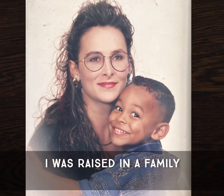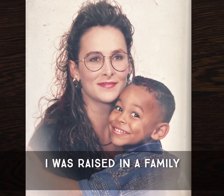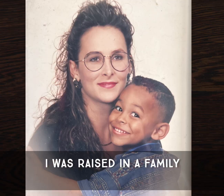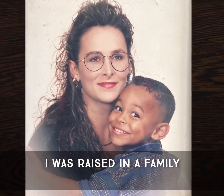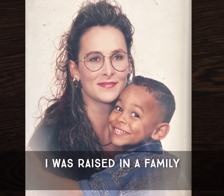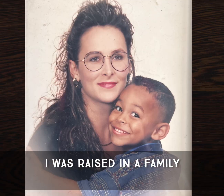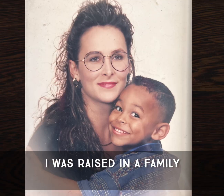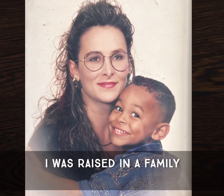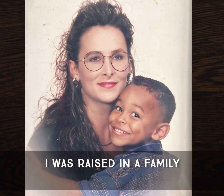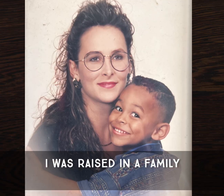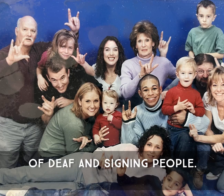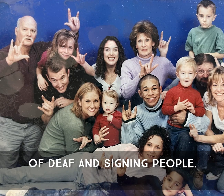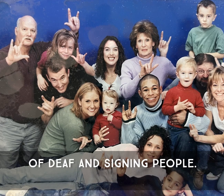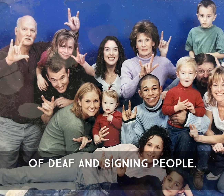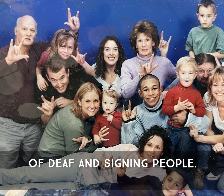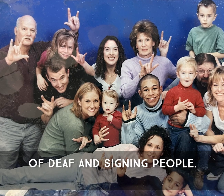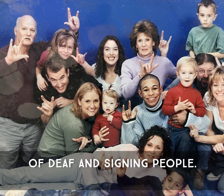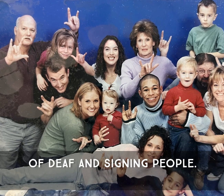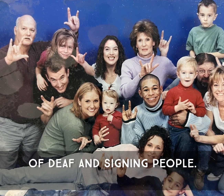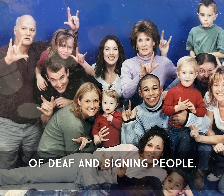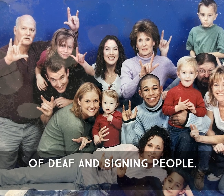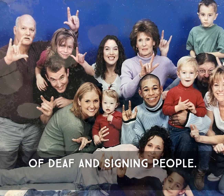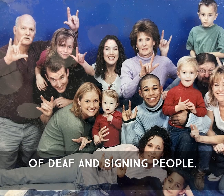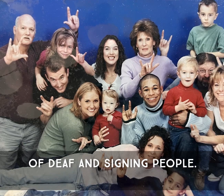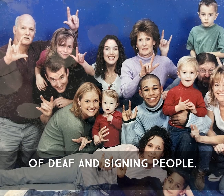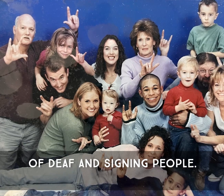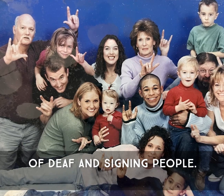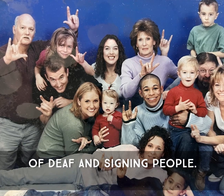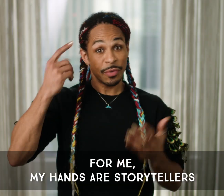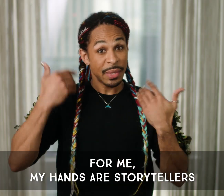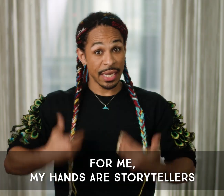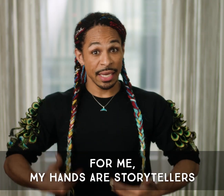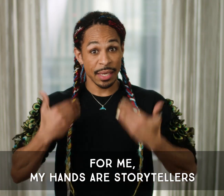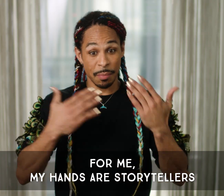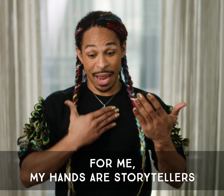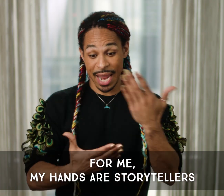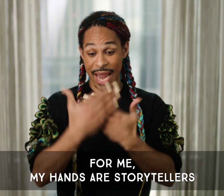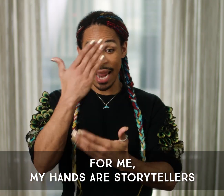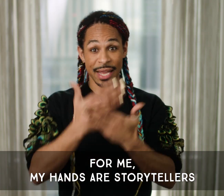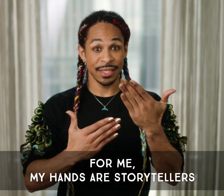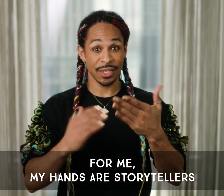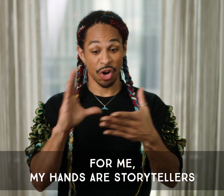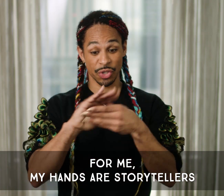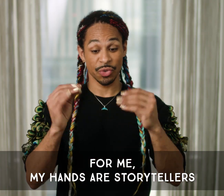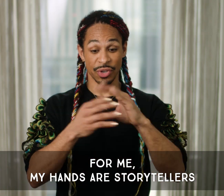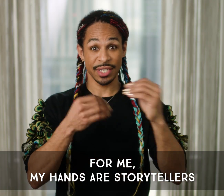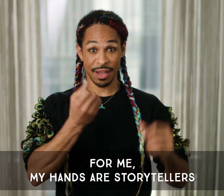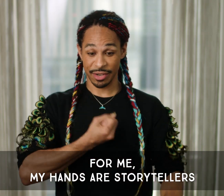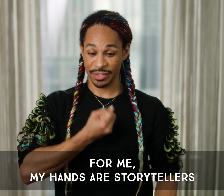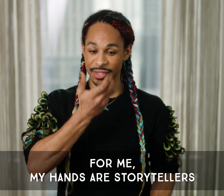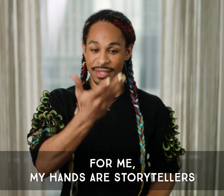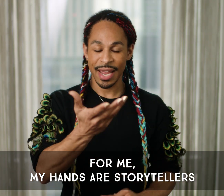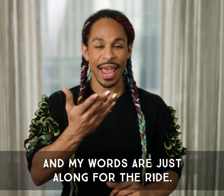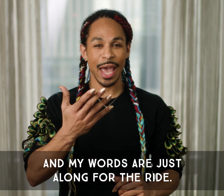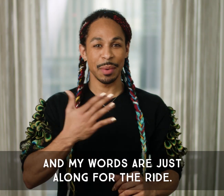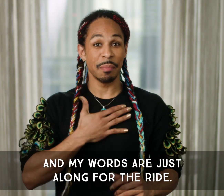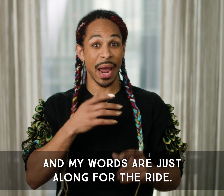was raised in a family of deaf and signing people. For me, my hands are storytellers, and my